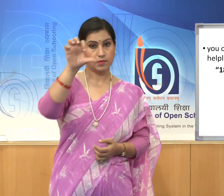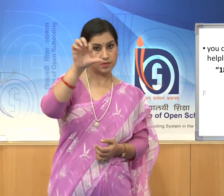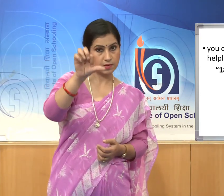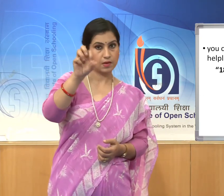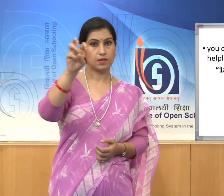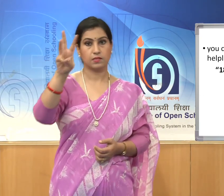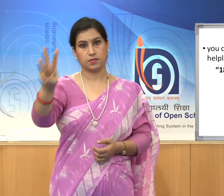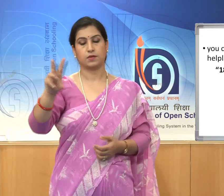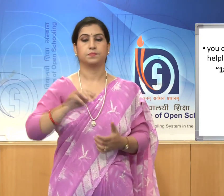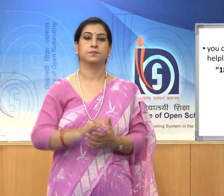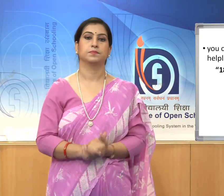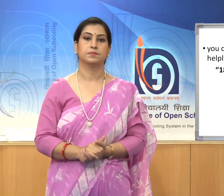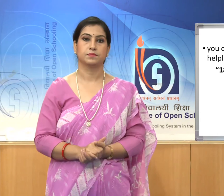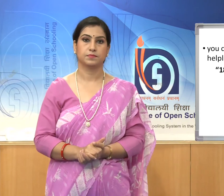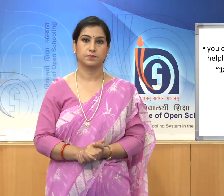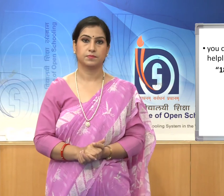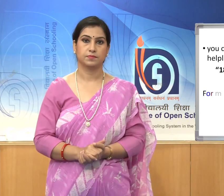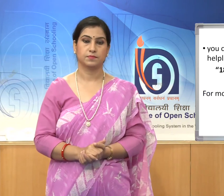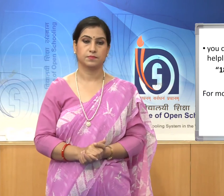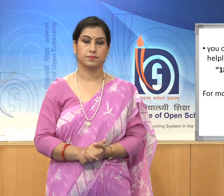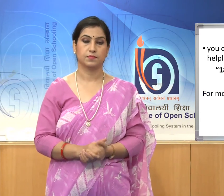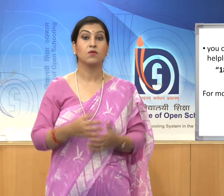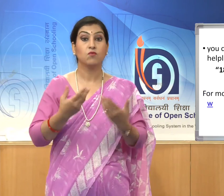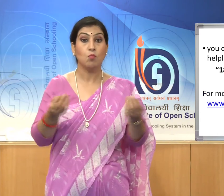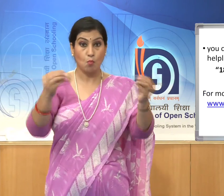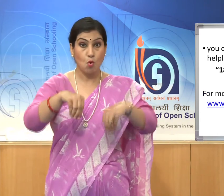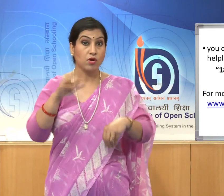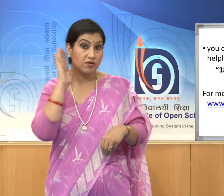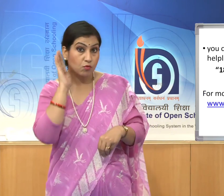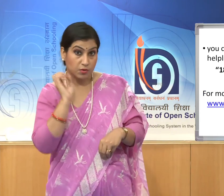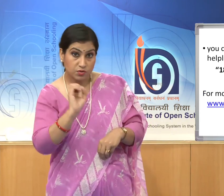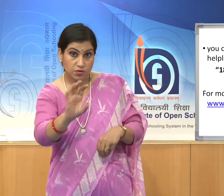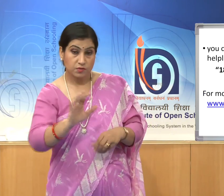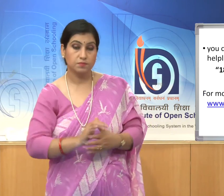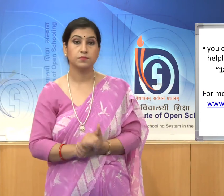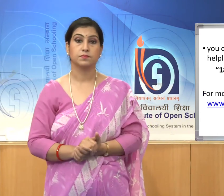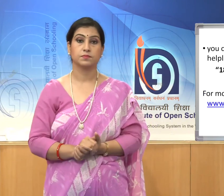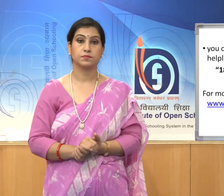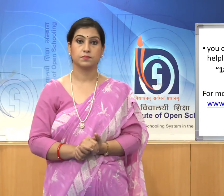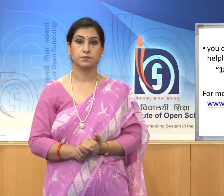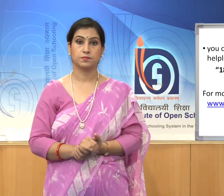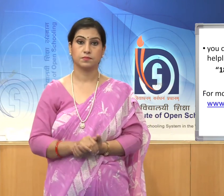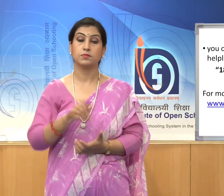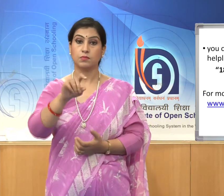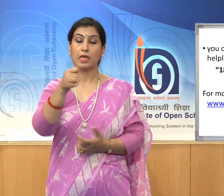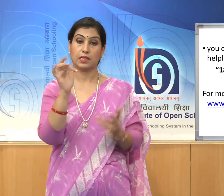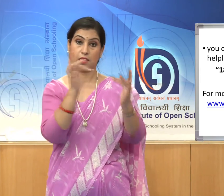9393. For more information log on to